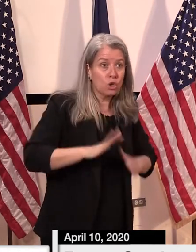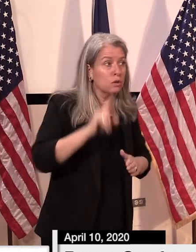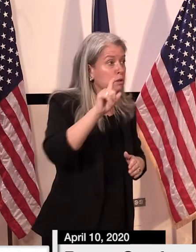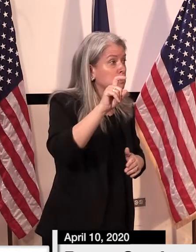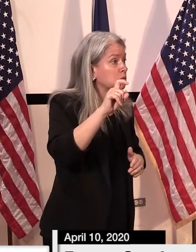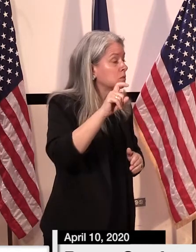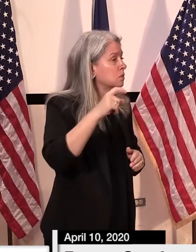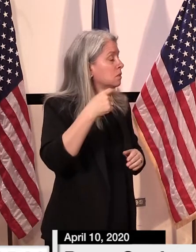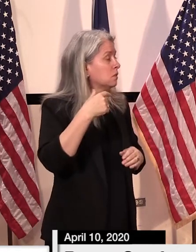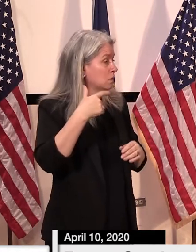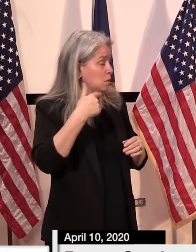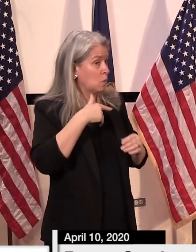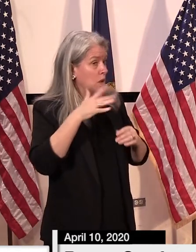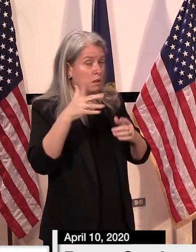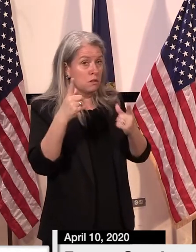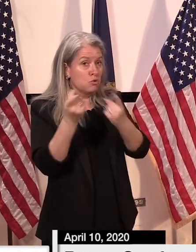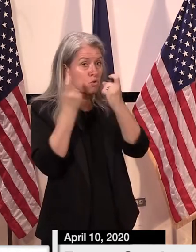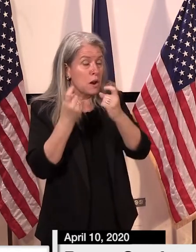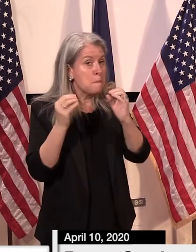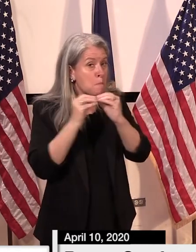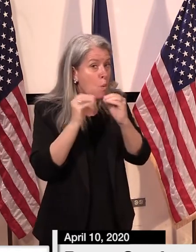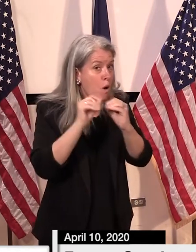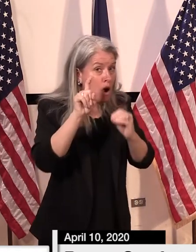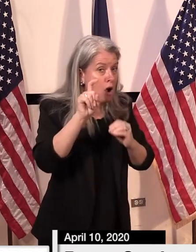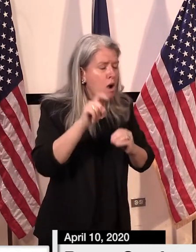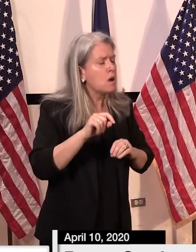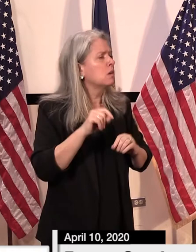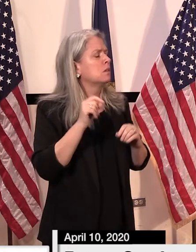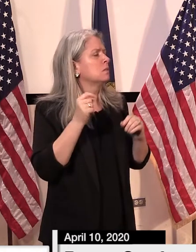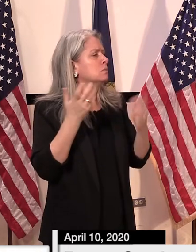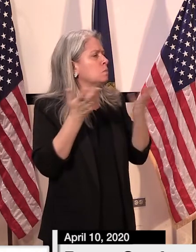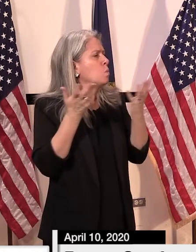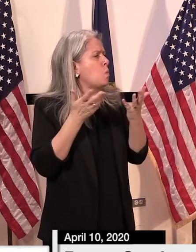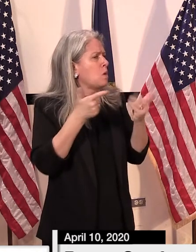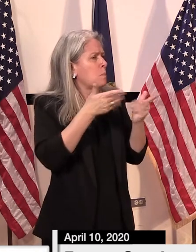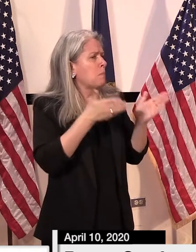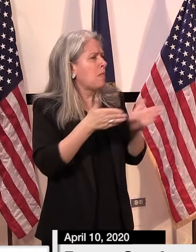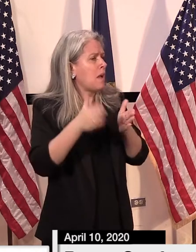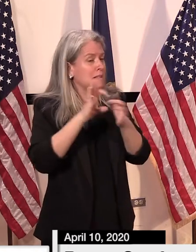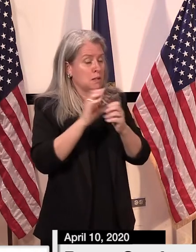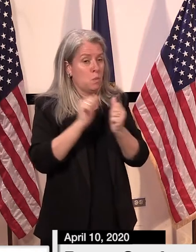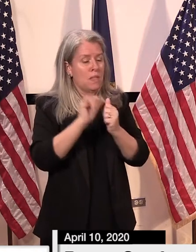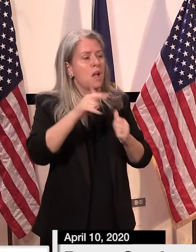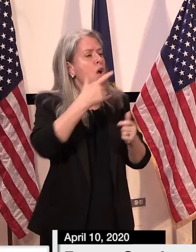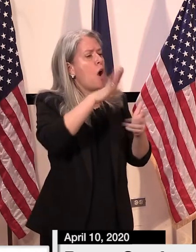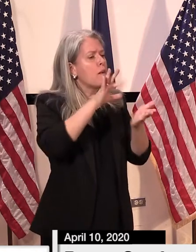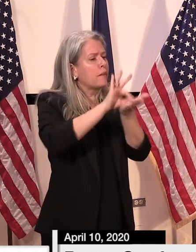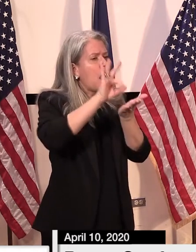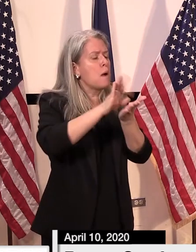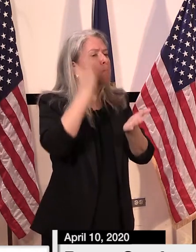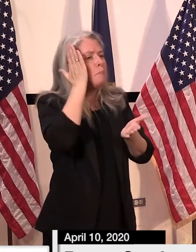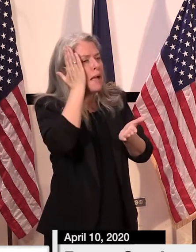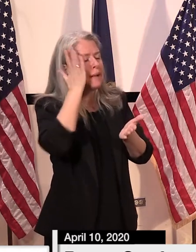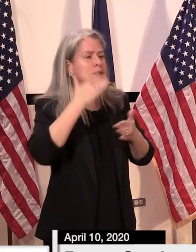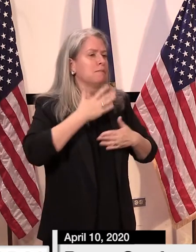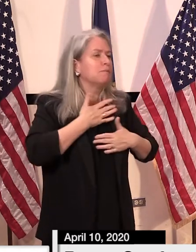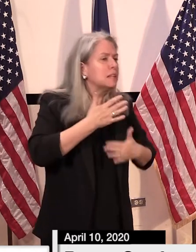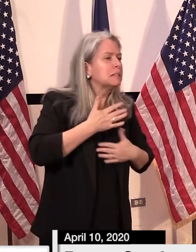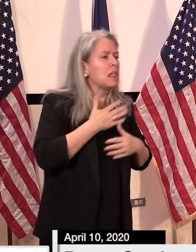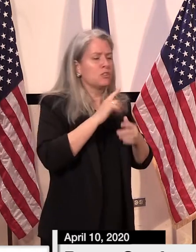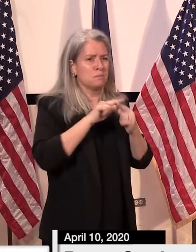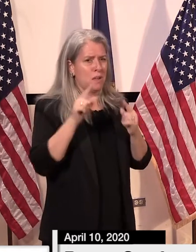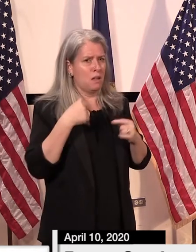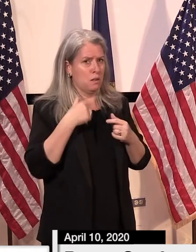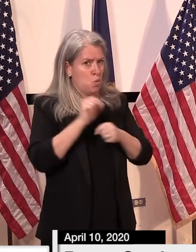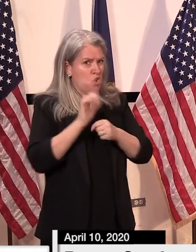uh we are working on getting due to you know surge planning and uh whether that's going to be enough under these different scenarios